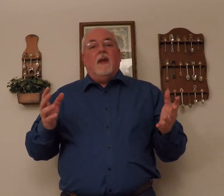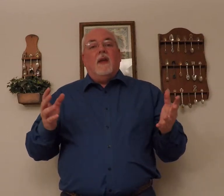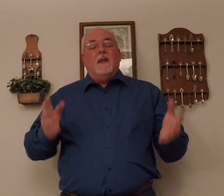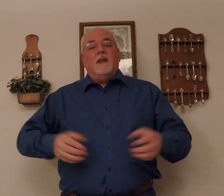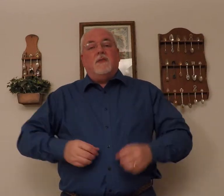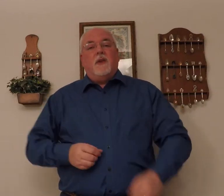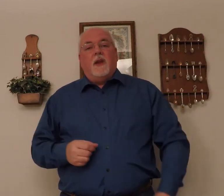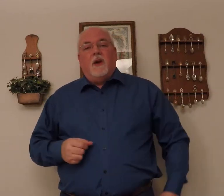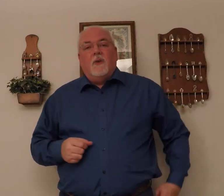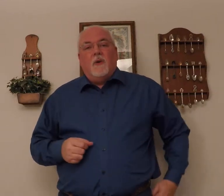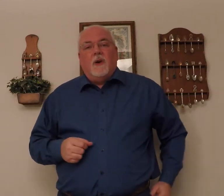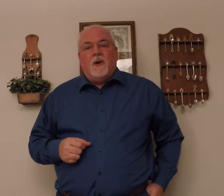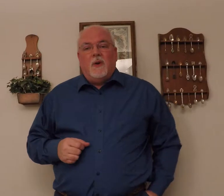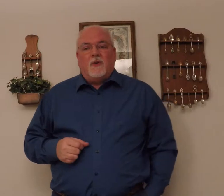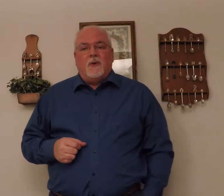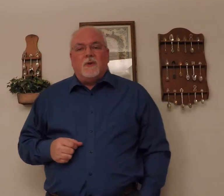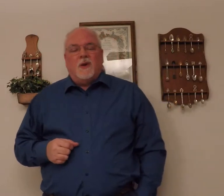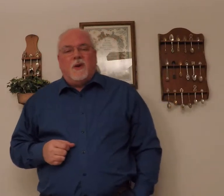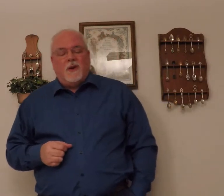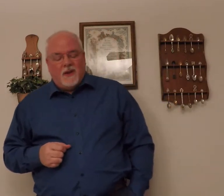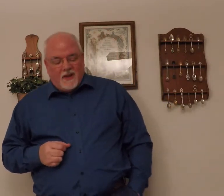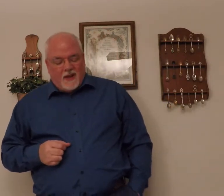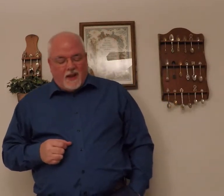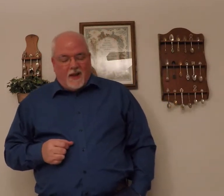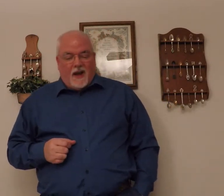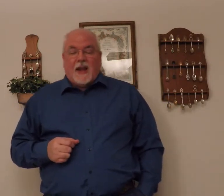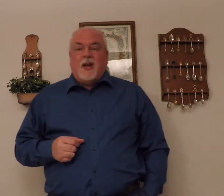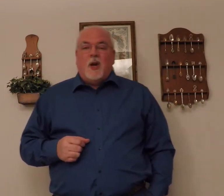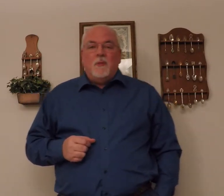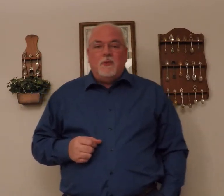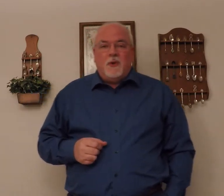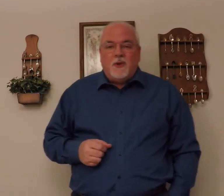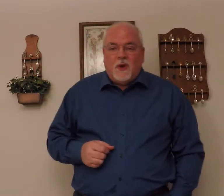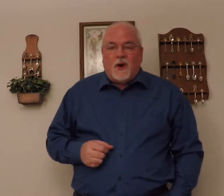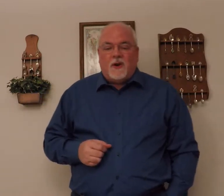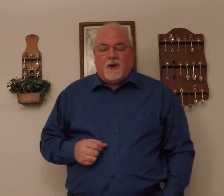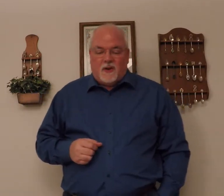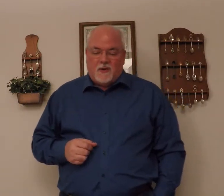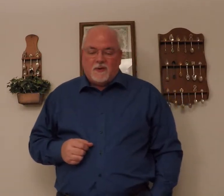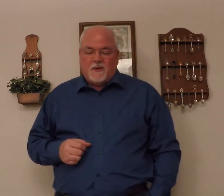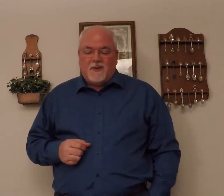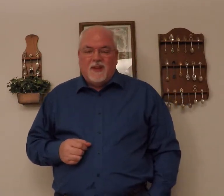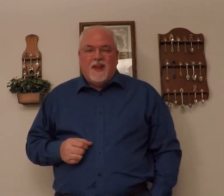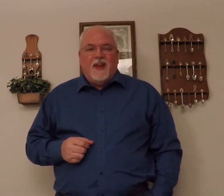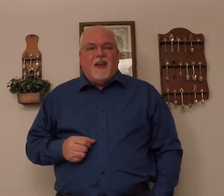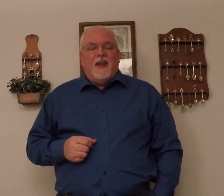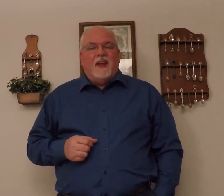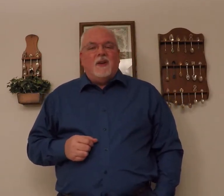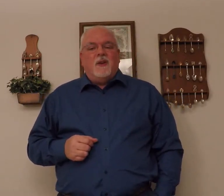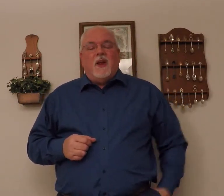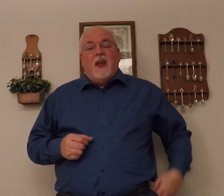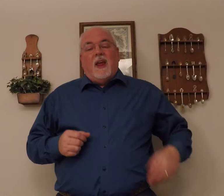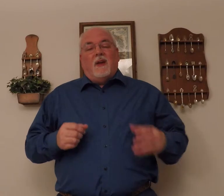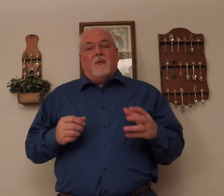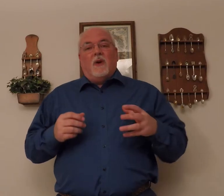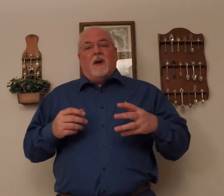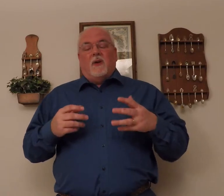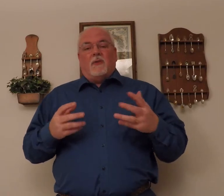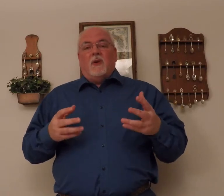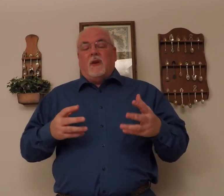In this video, we're going to go through the song, I Come to the Garden Alone, and we're going to go through it